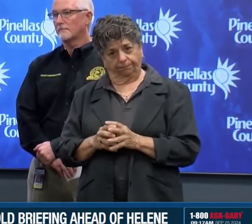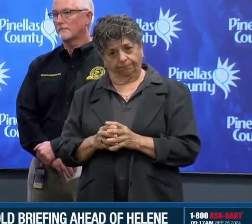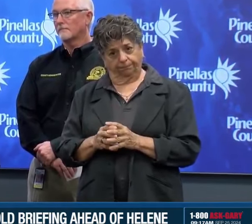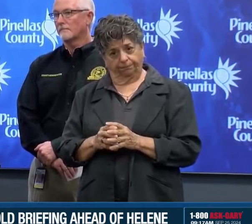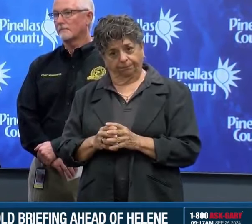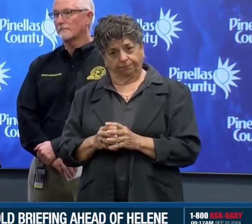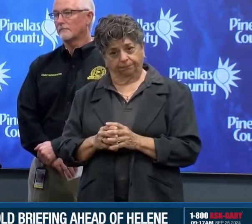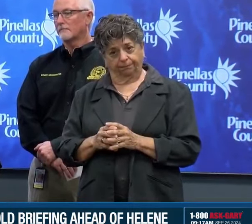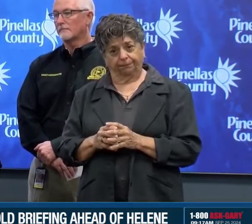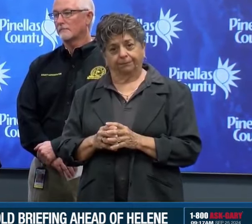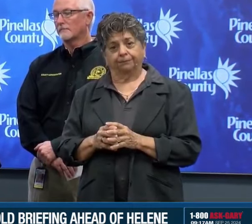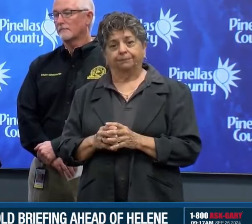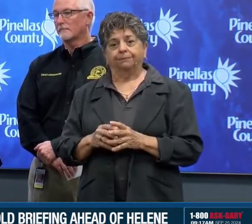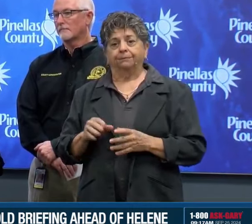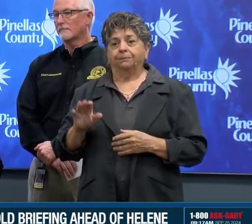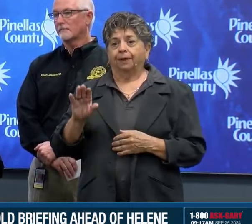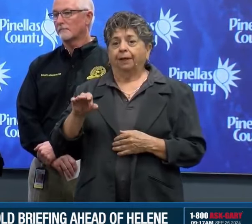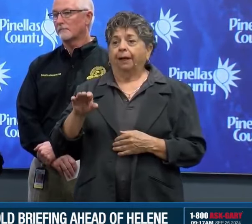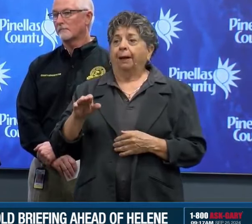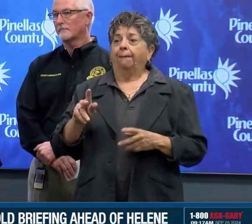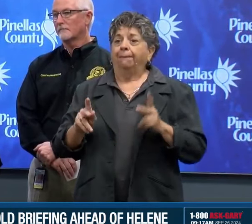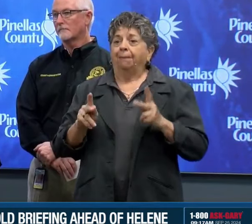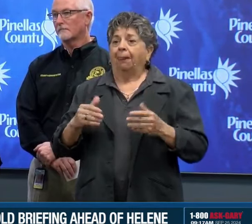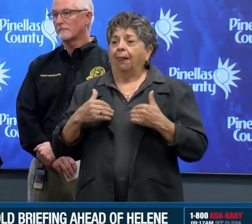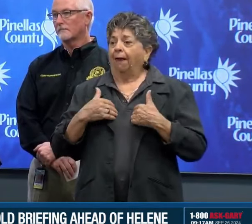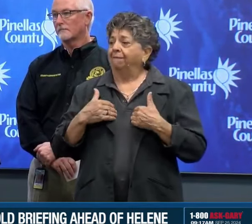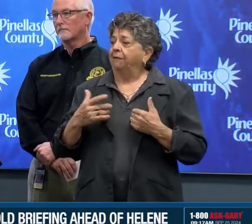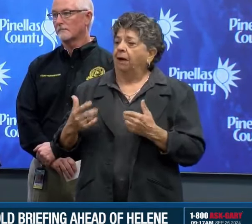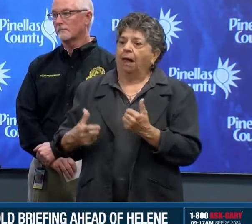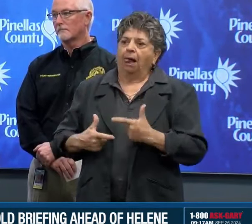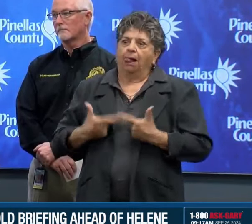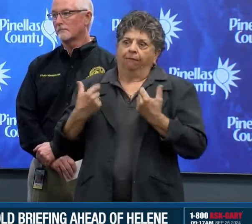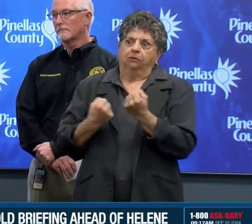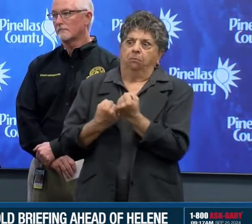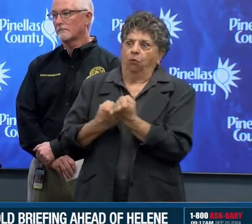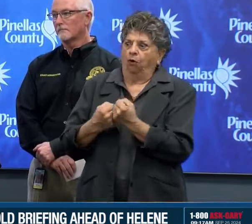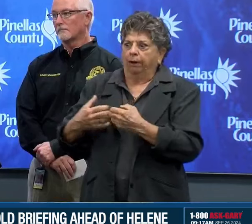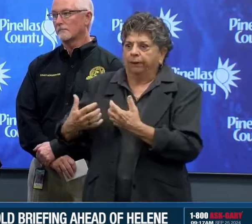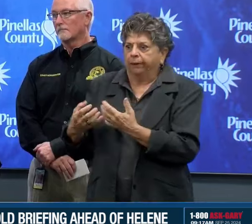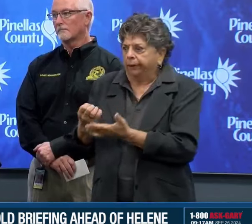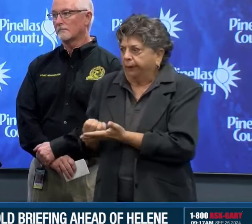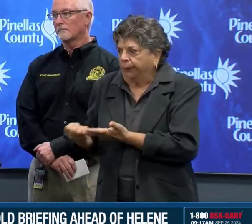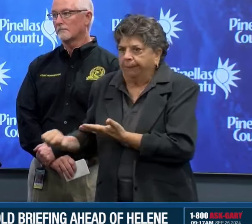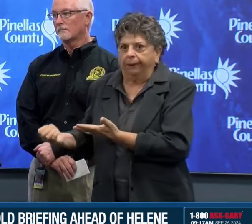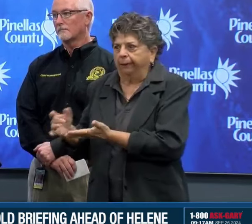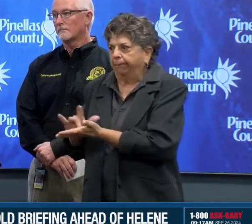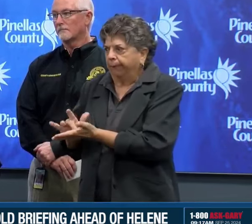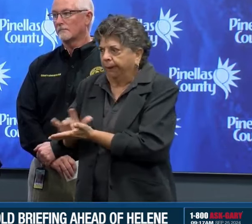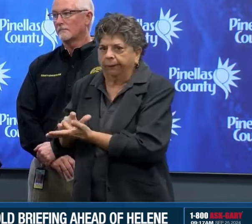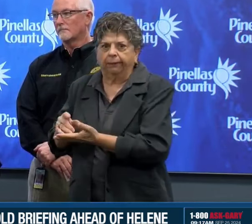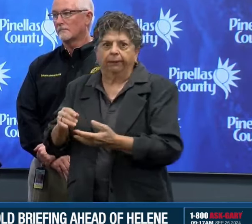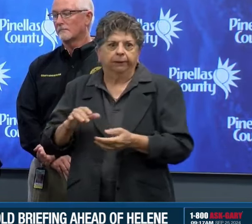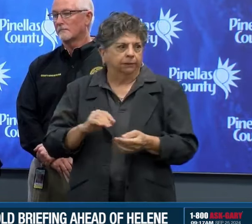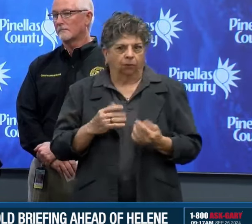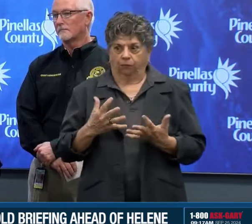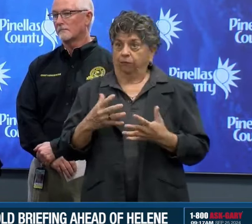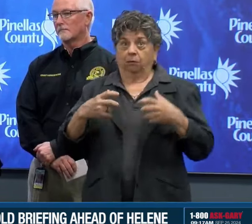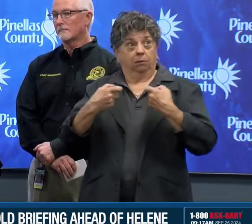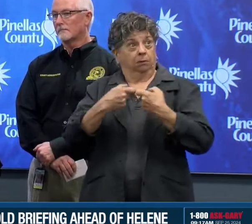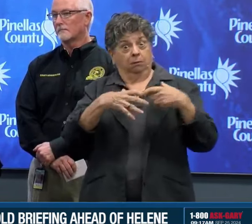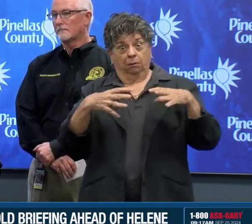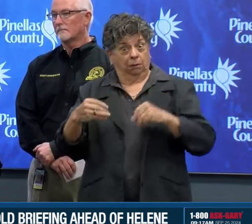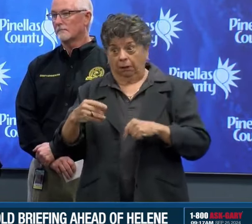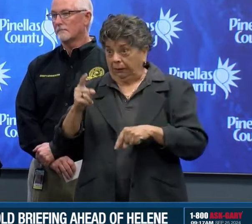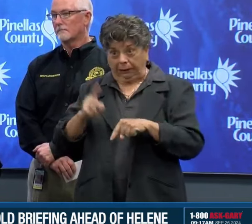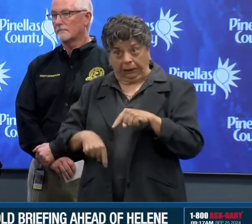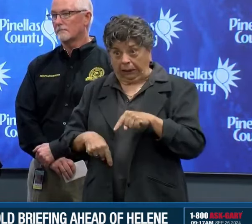on life sustaining medical equipment and other medical equipment that needs electricity. If that is your situation, you need to make sure